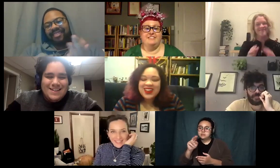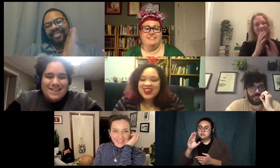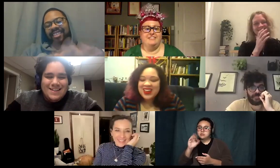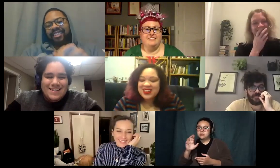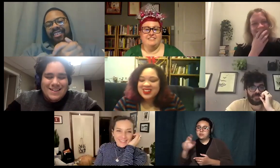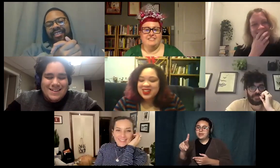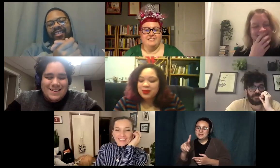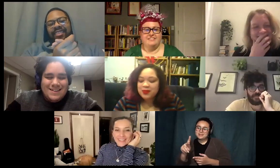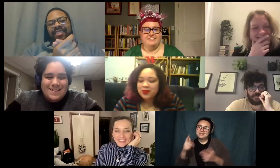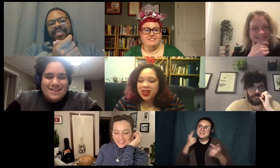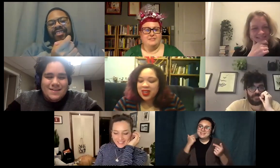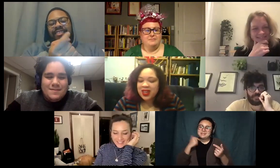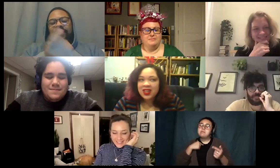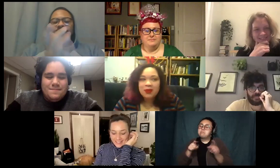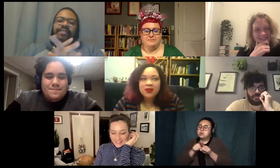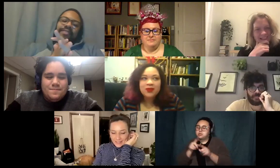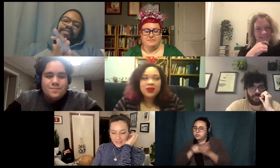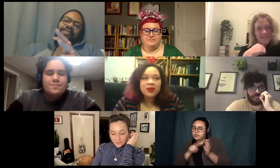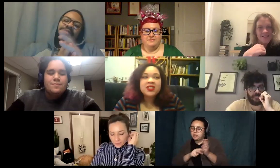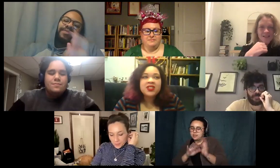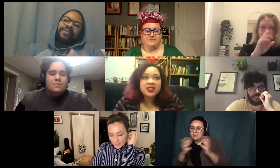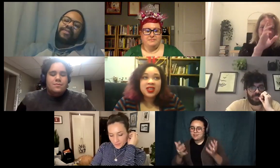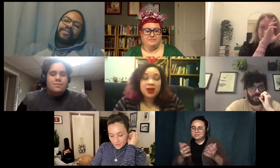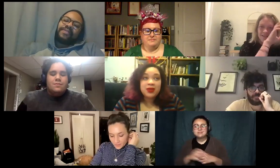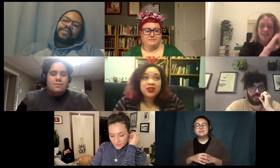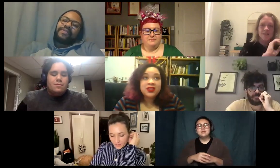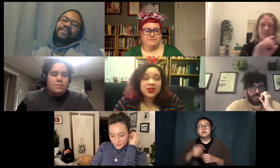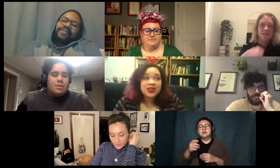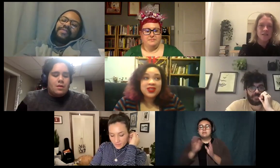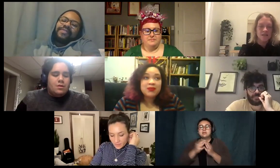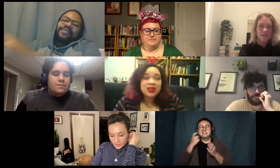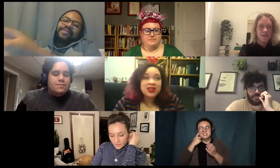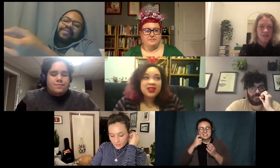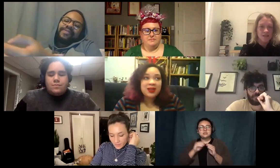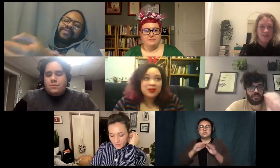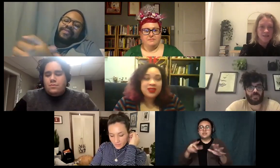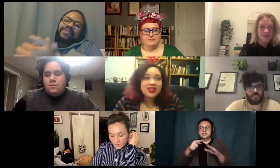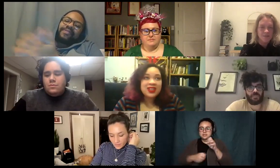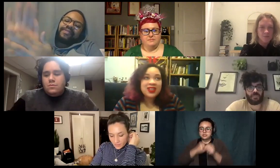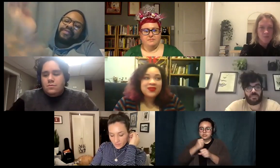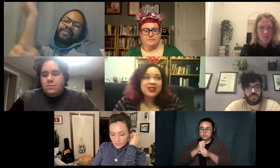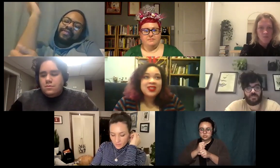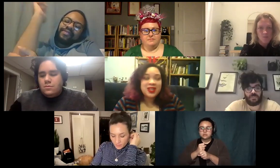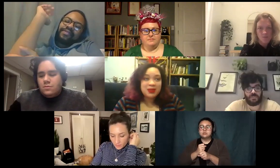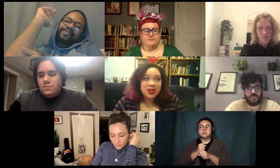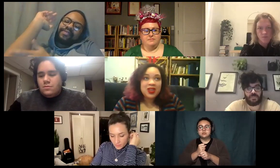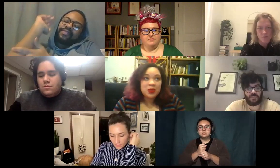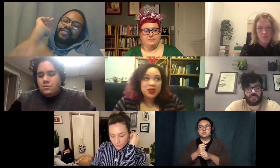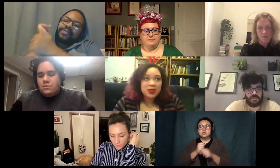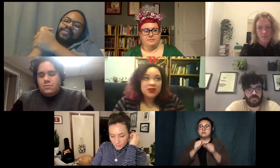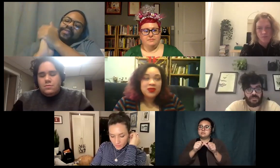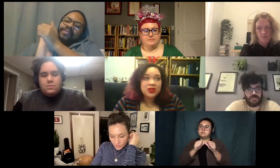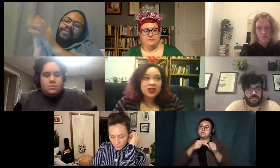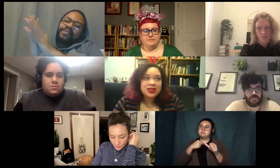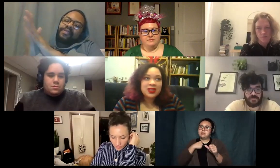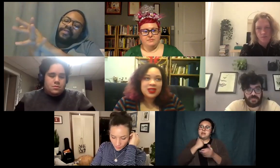and um a couple of a book that just came out this year that's been um kind of sustaining me and helping me